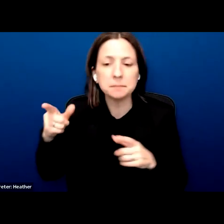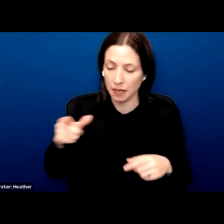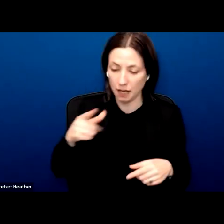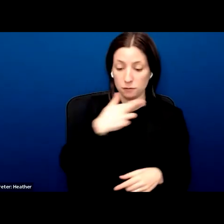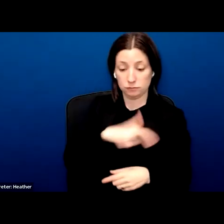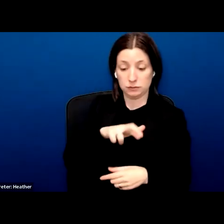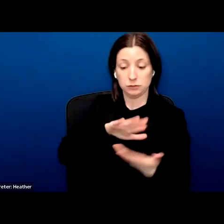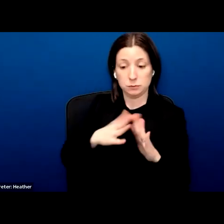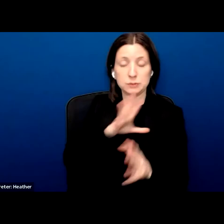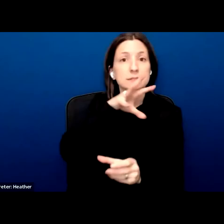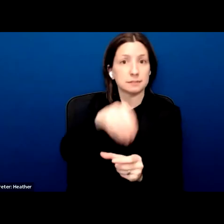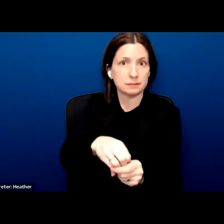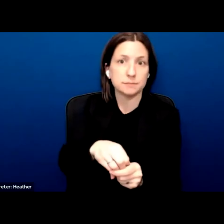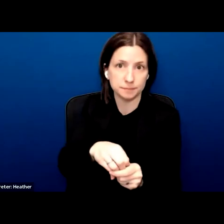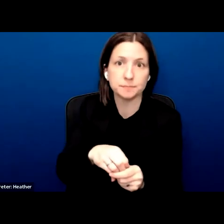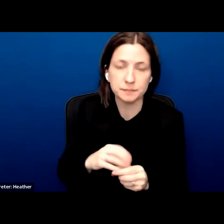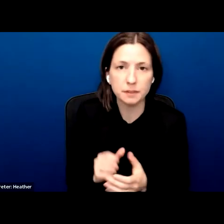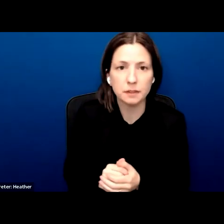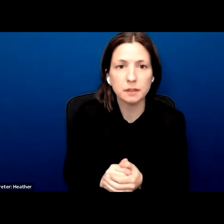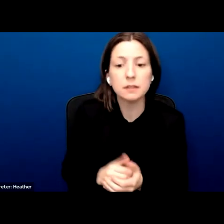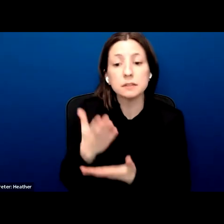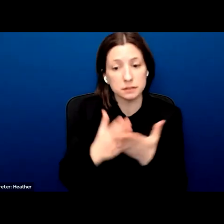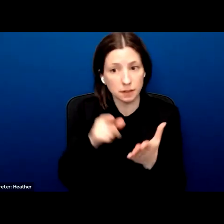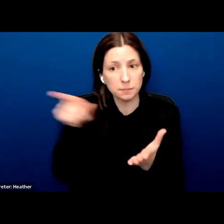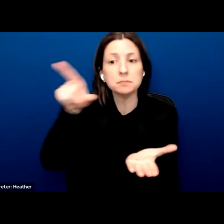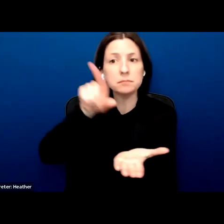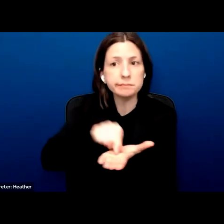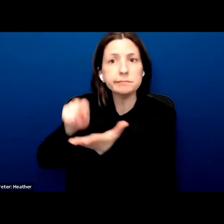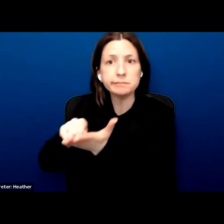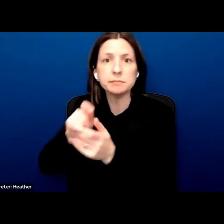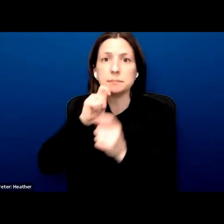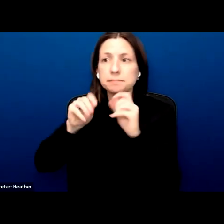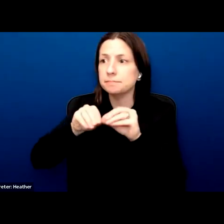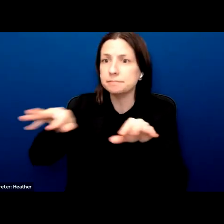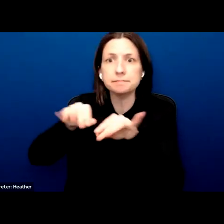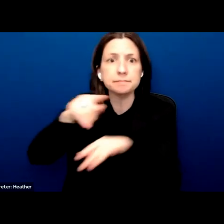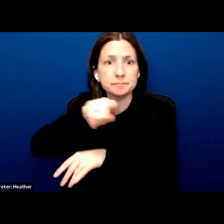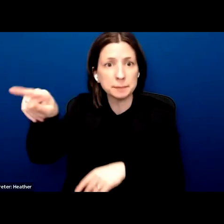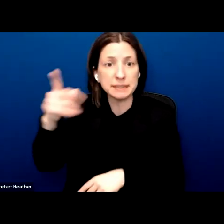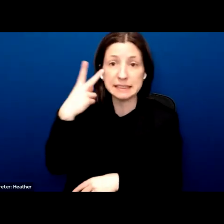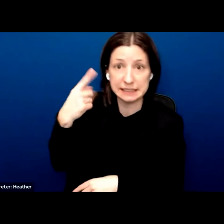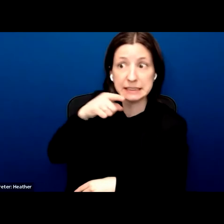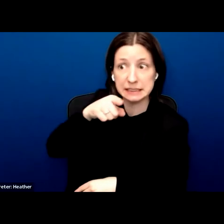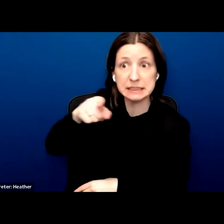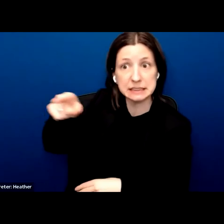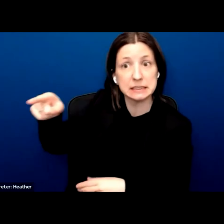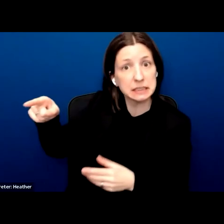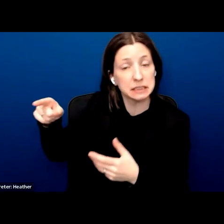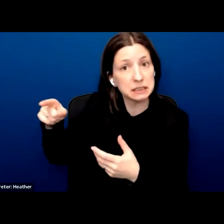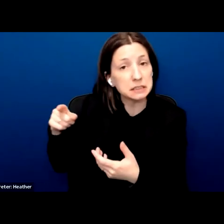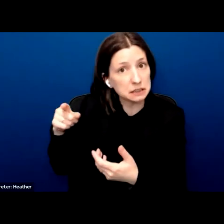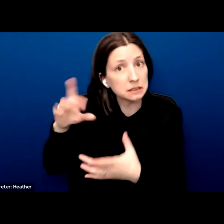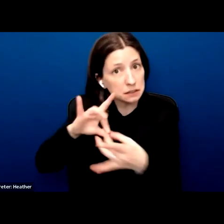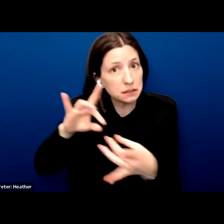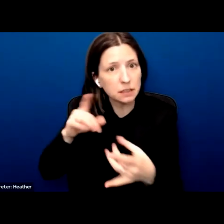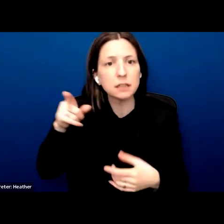fairly commonly known, and have been actually reasonably well reported in the media, are such